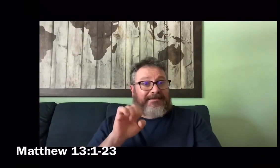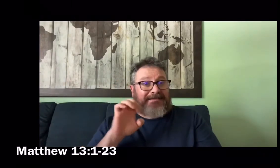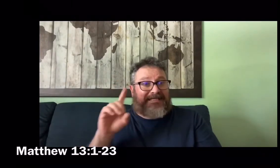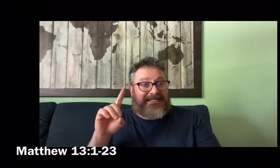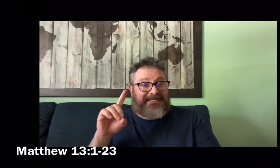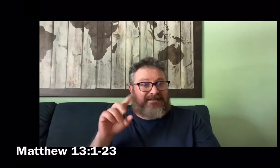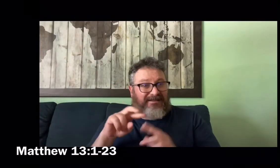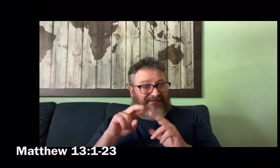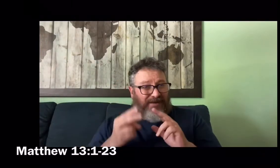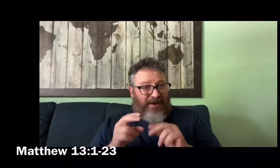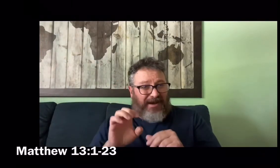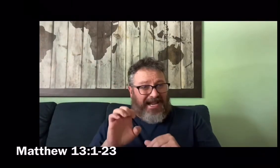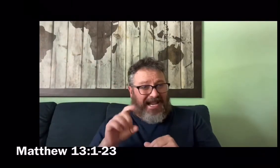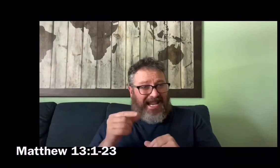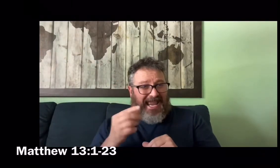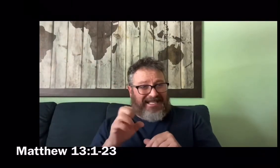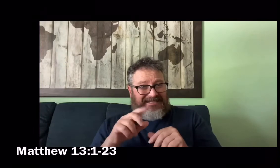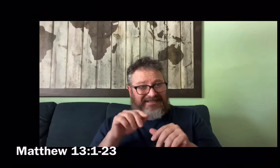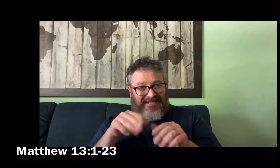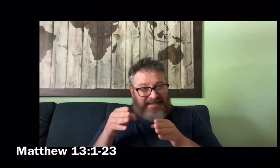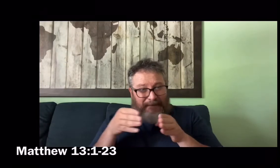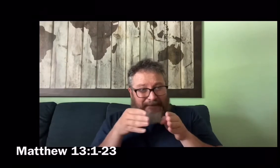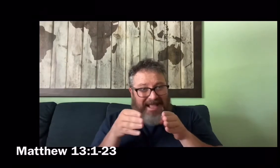the seed sown on the path